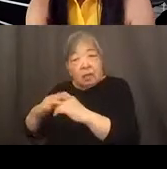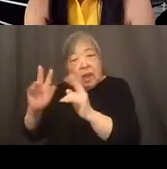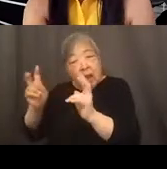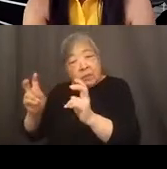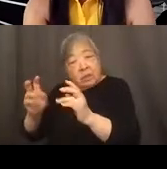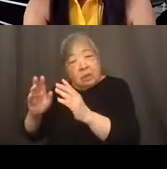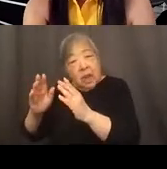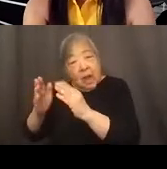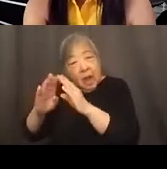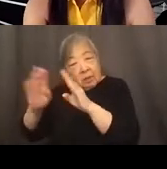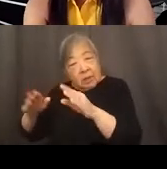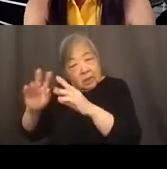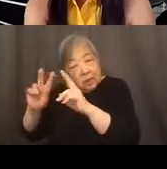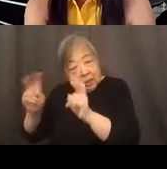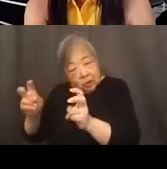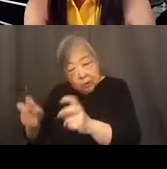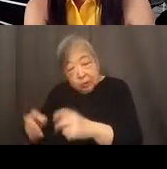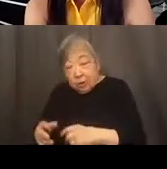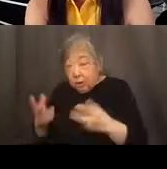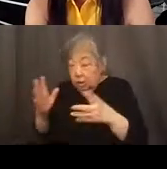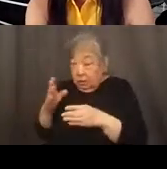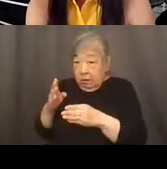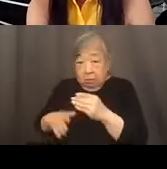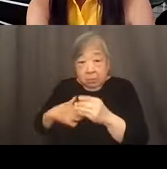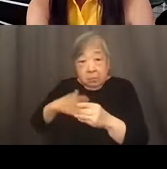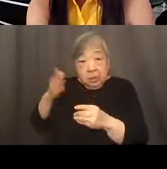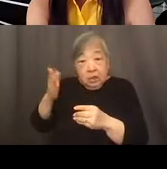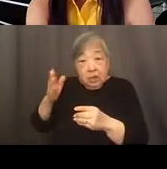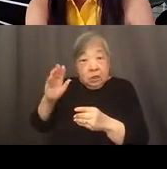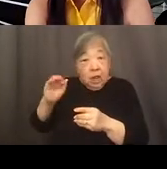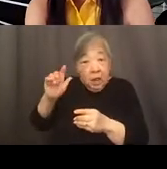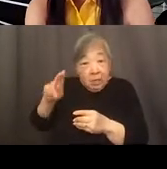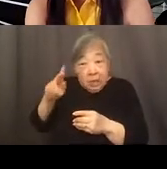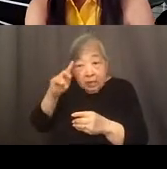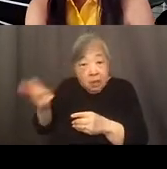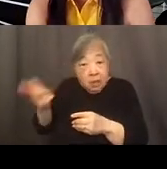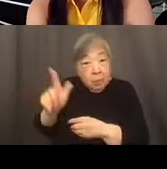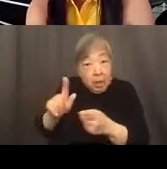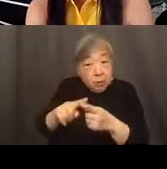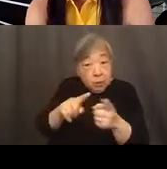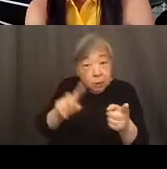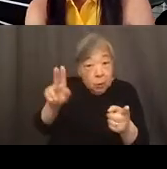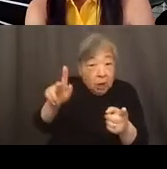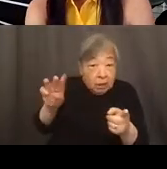That is all for my presentation Alan I think i'll turn things back over to you unless there are any questions.